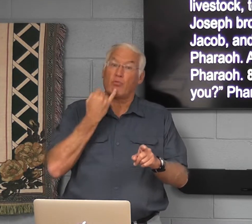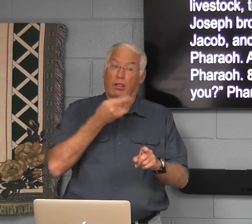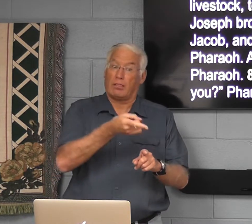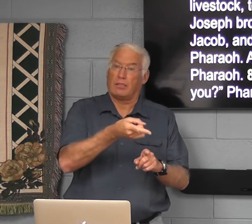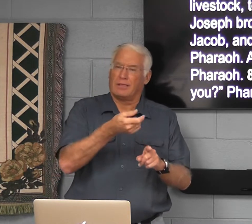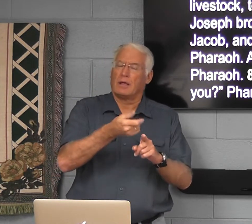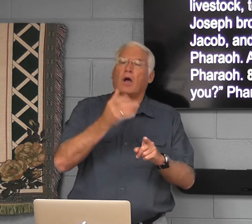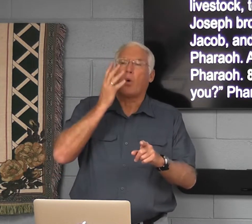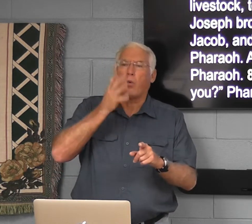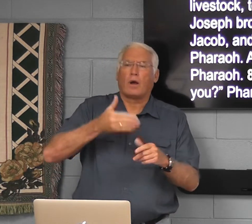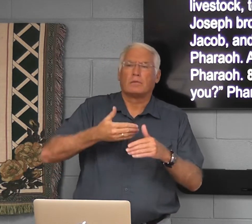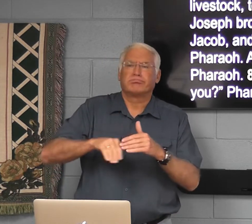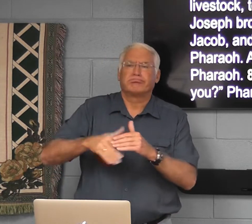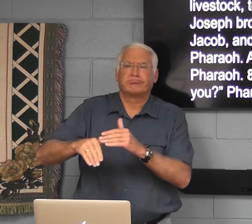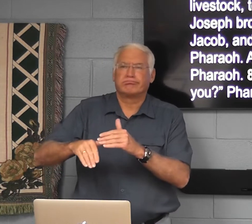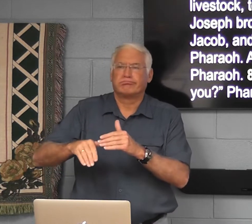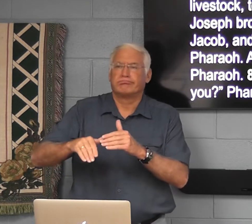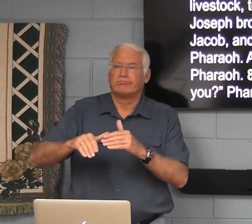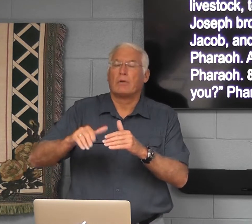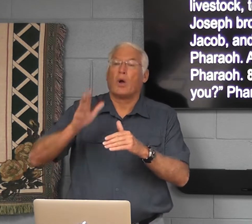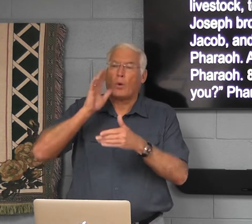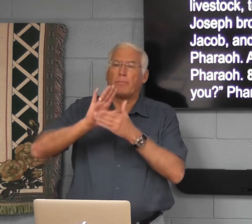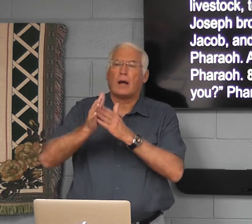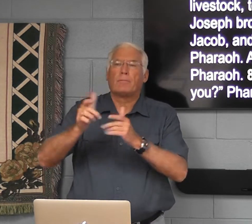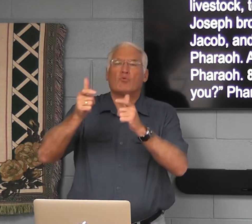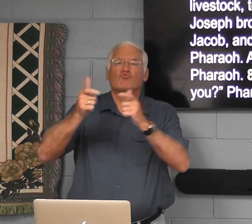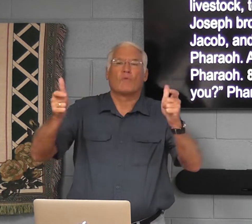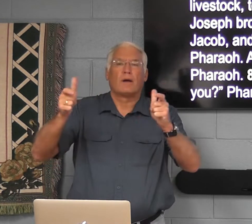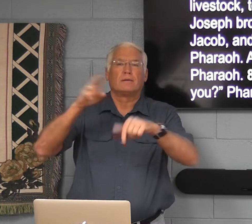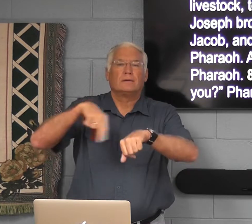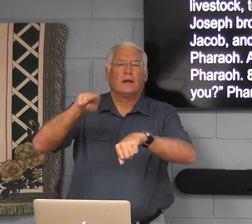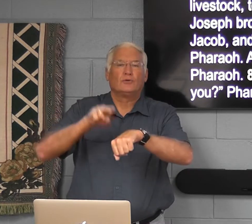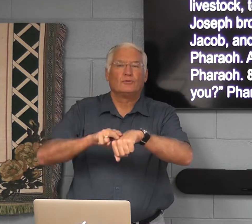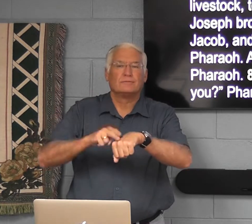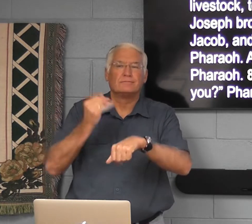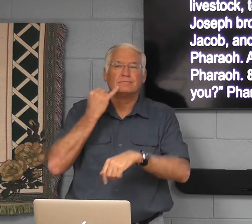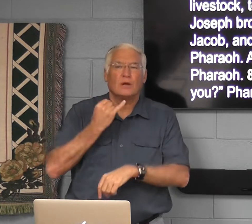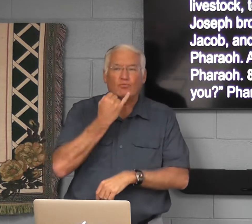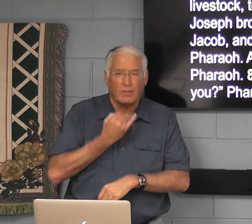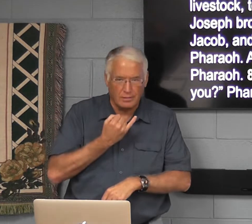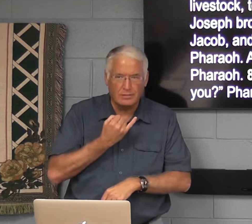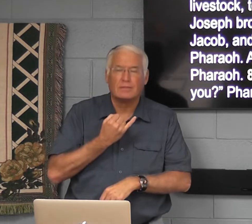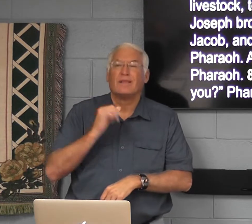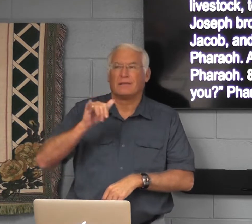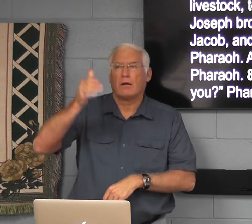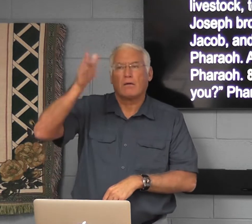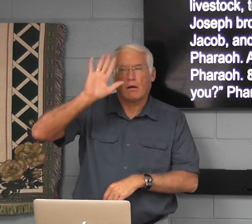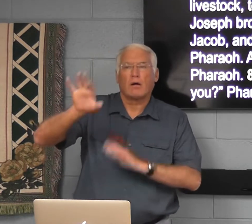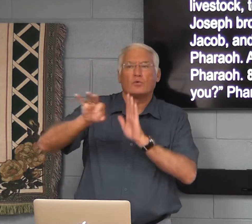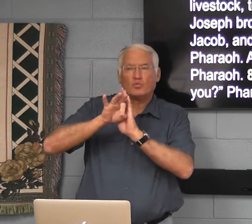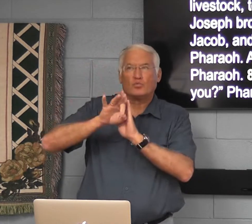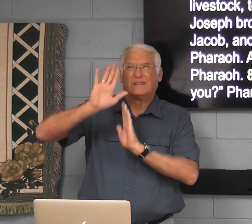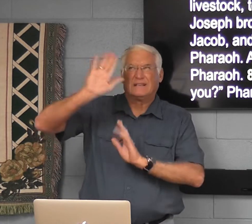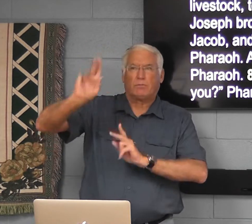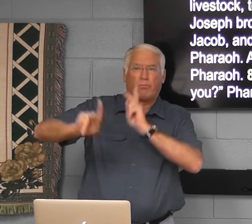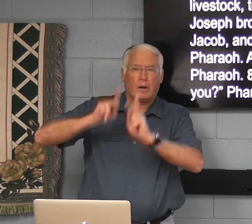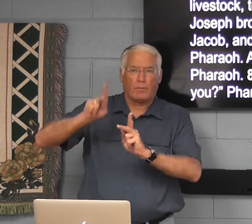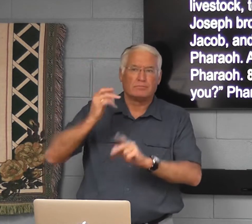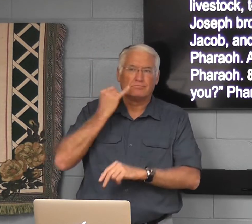So Israel would be the father of a great nation. And God had